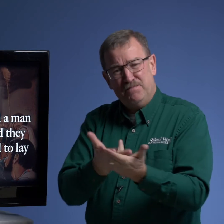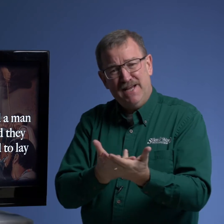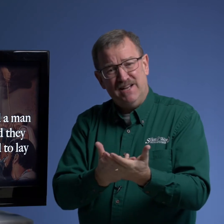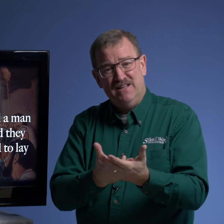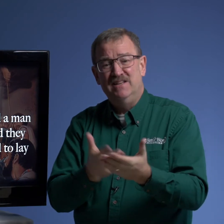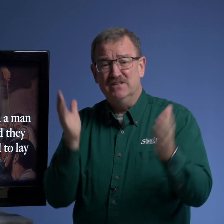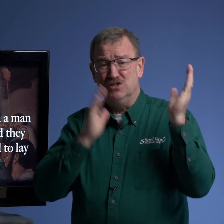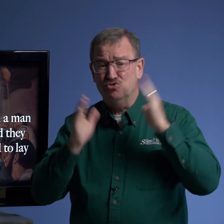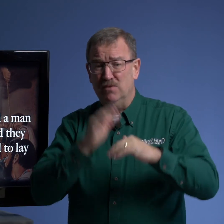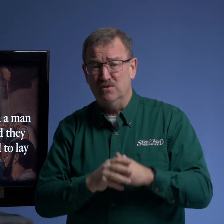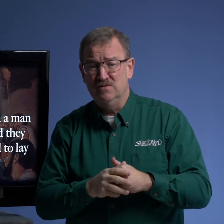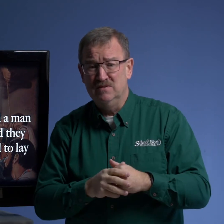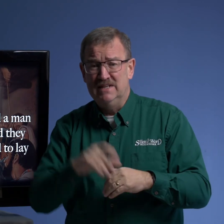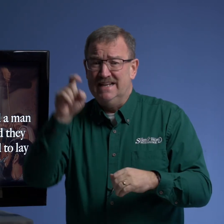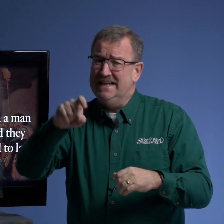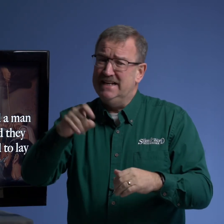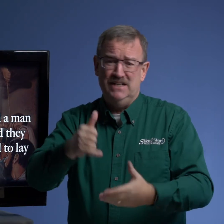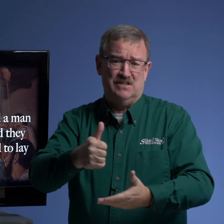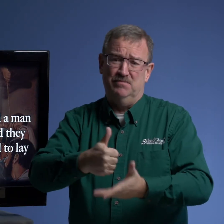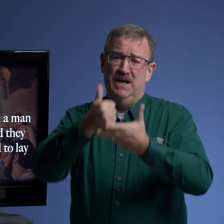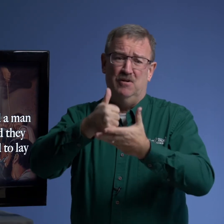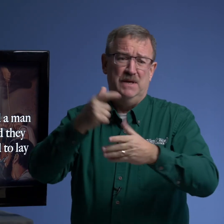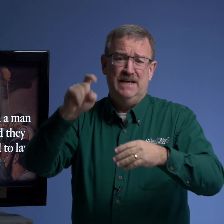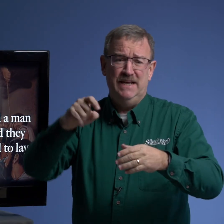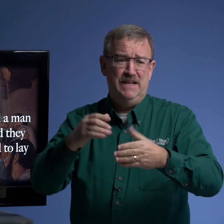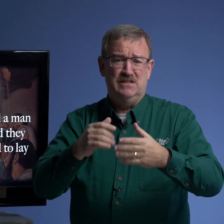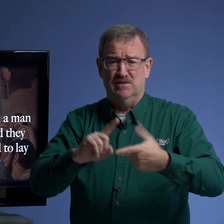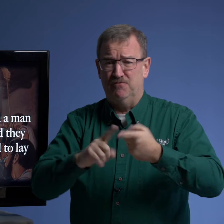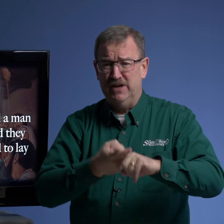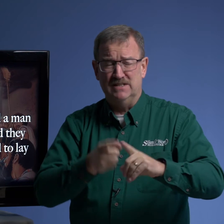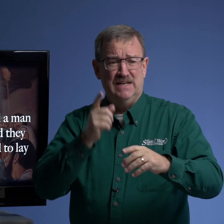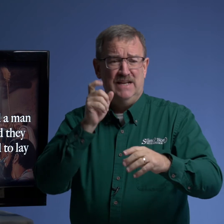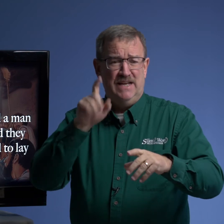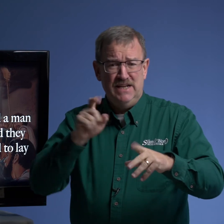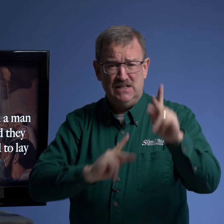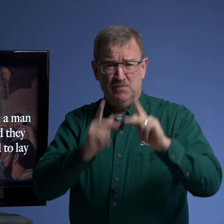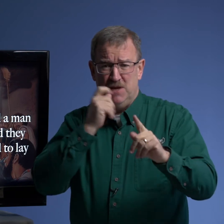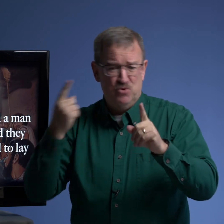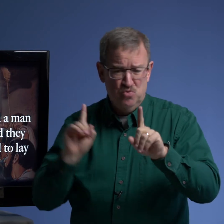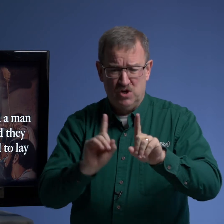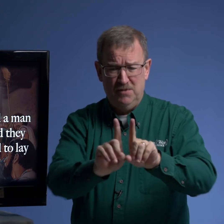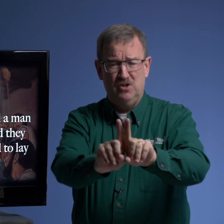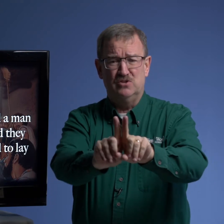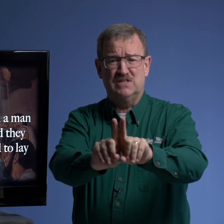bed is in trouble he needs some help he needs some friends he needs some people who will come alongside